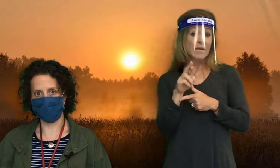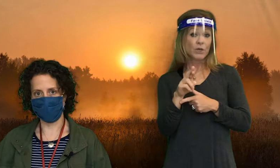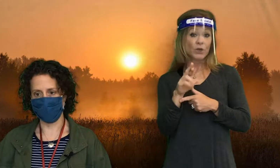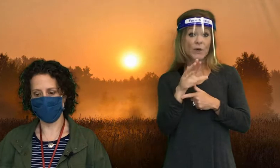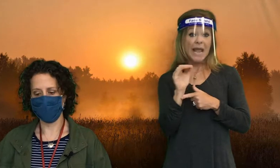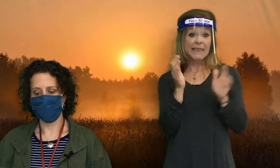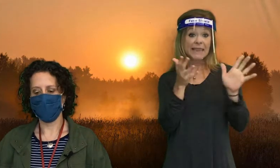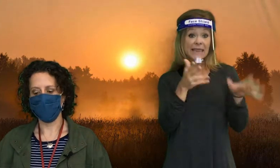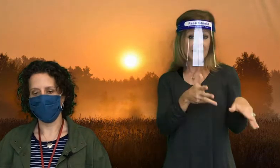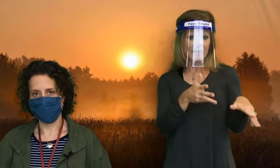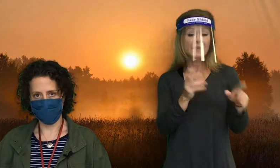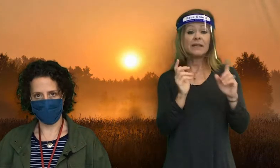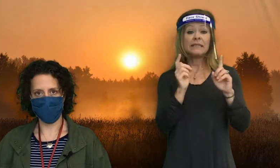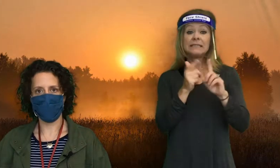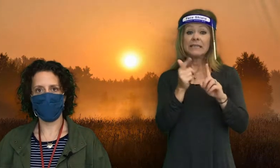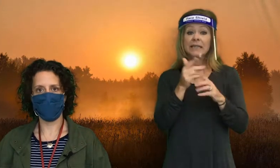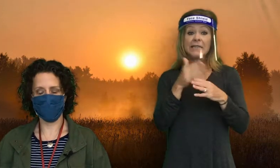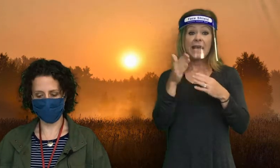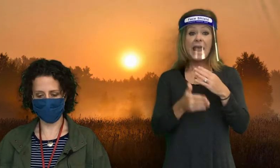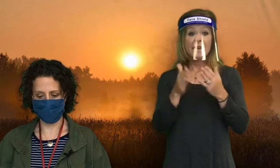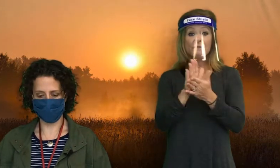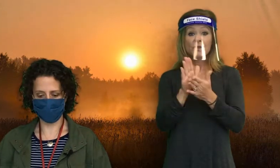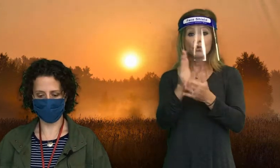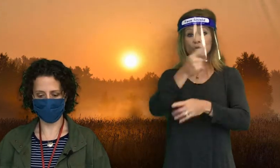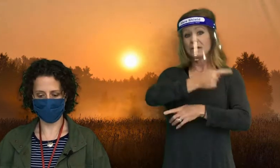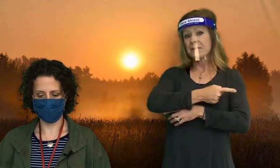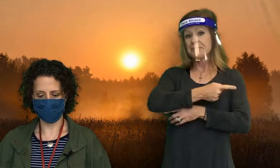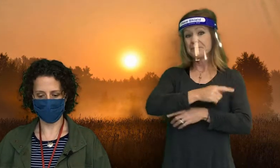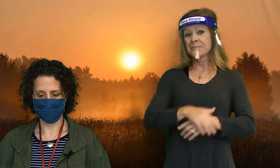and leave it there until the end of the school day.